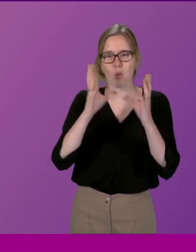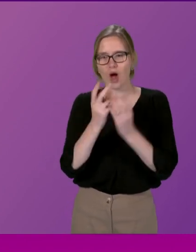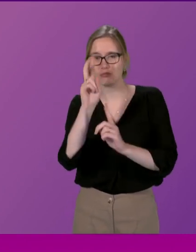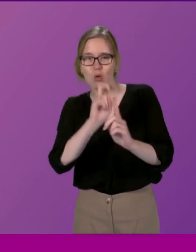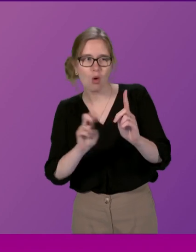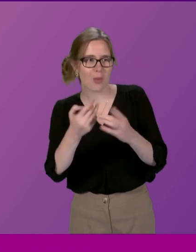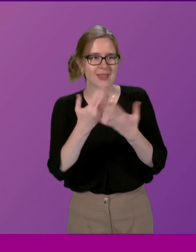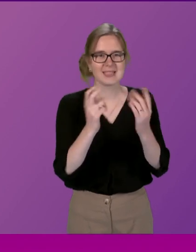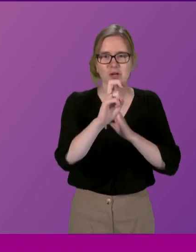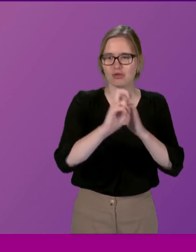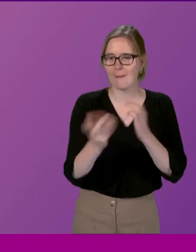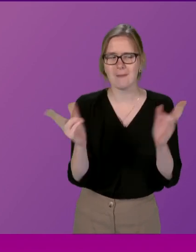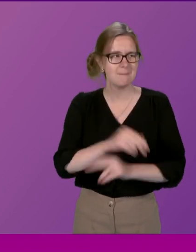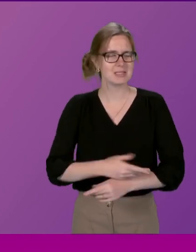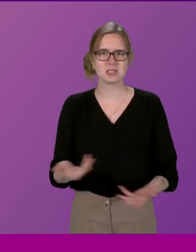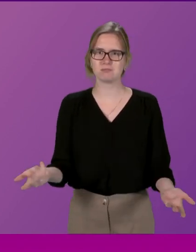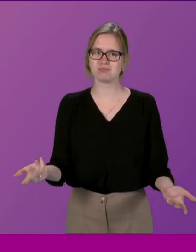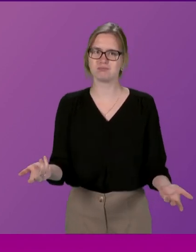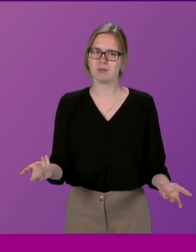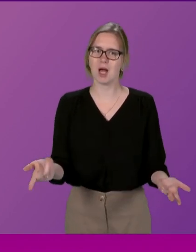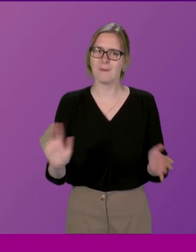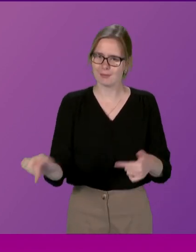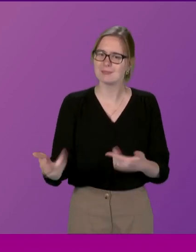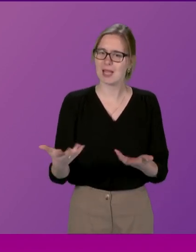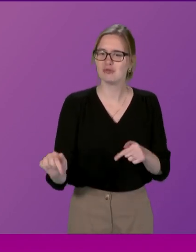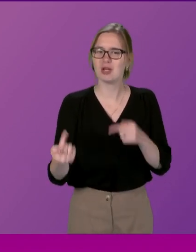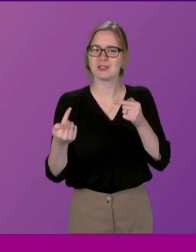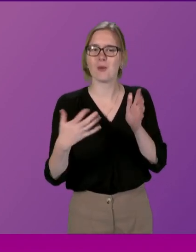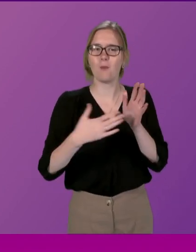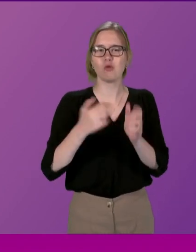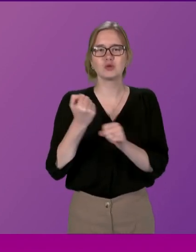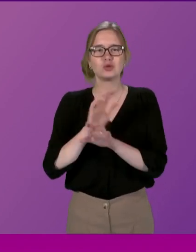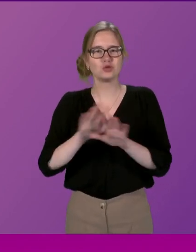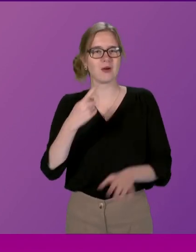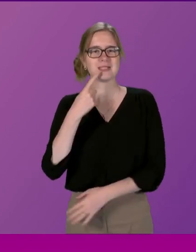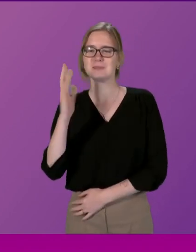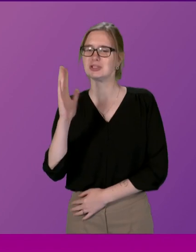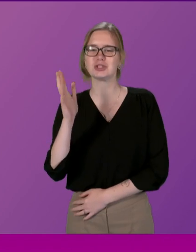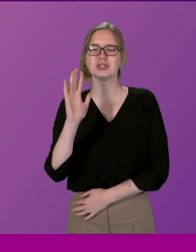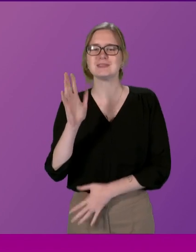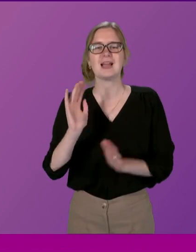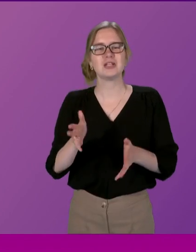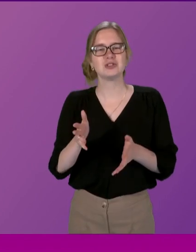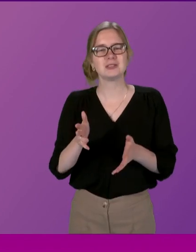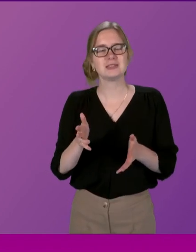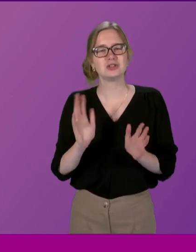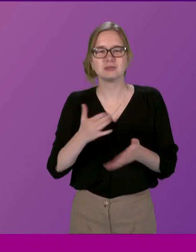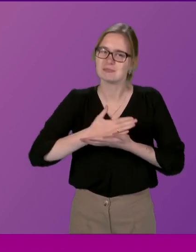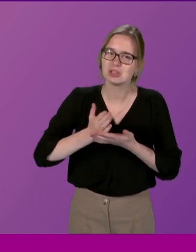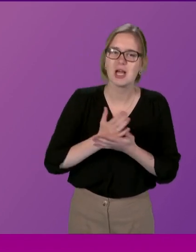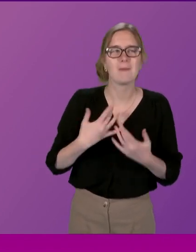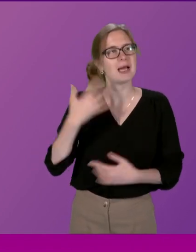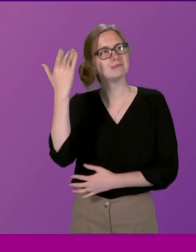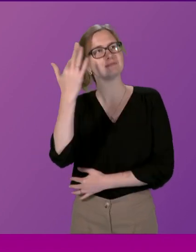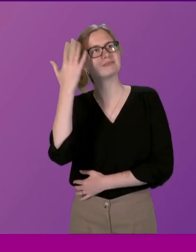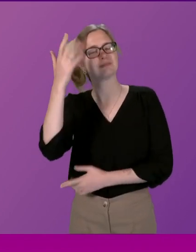day trips and everything but I've taken on the challenge of Morris Golden to not have a speech and actually just share my